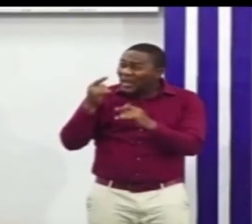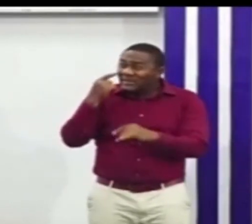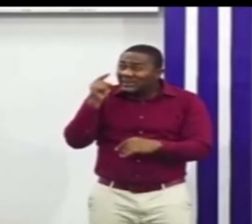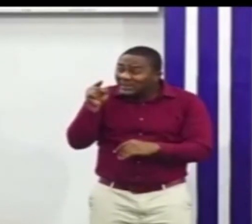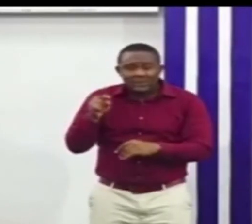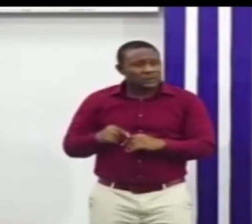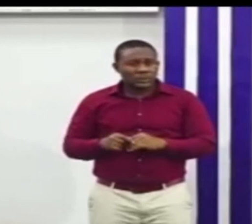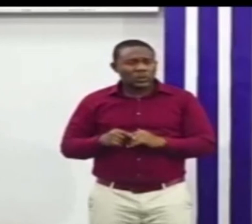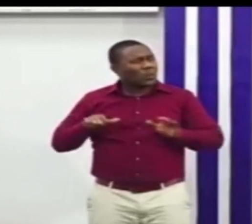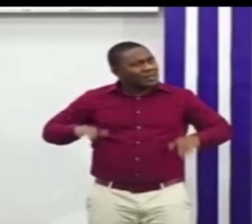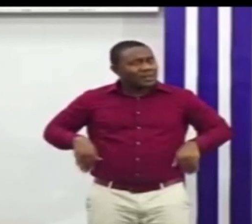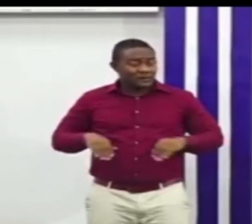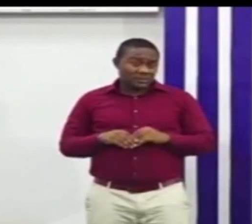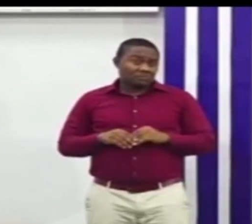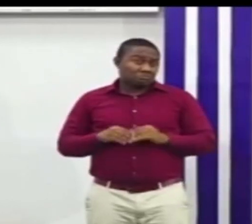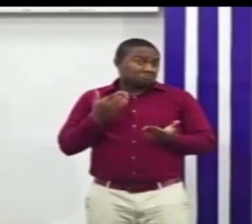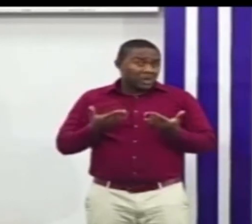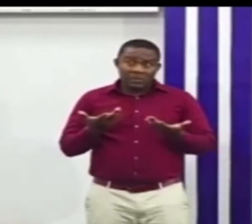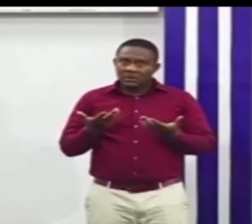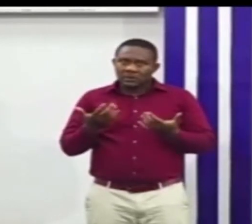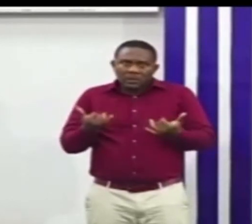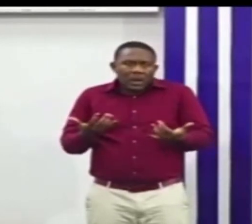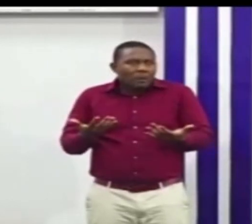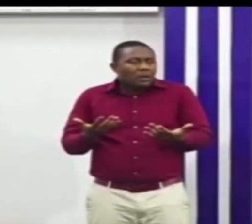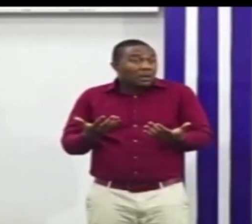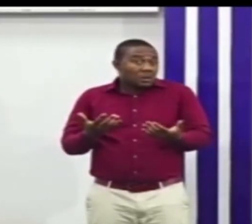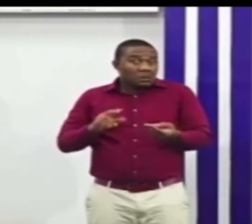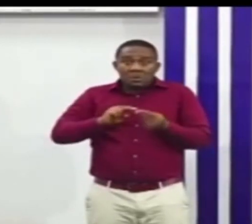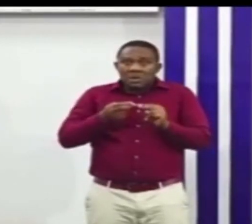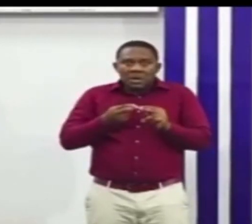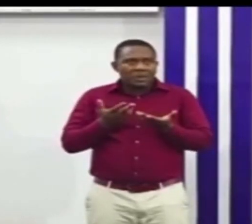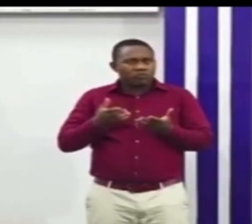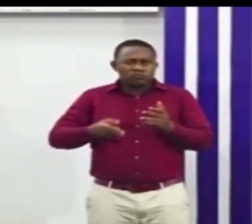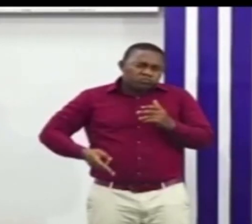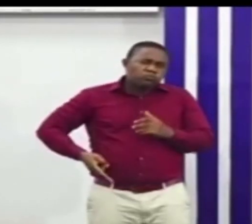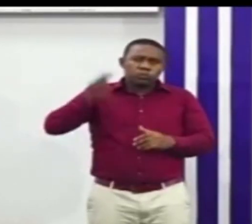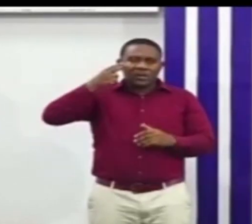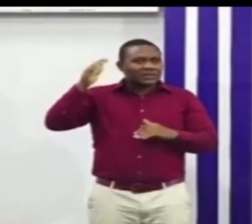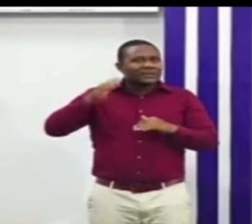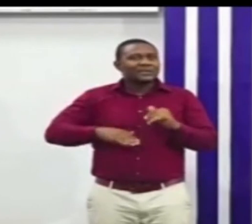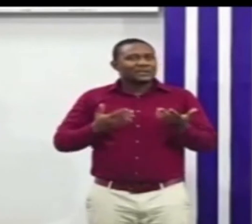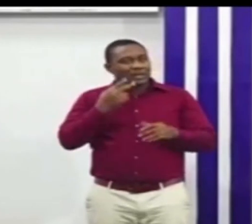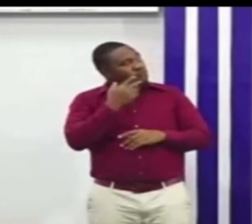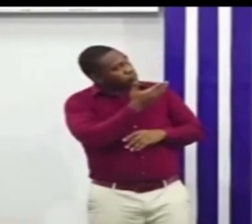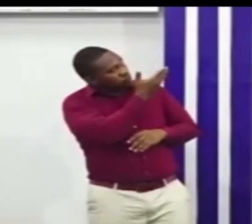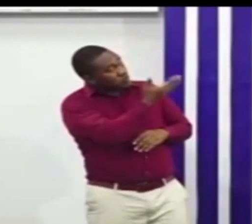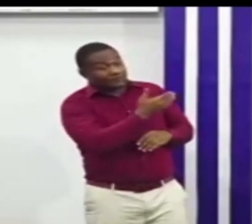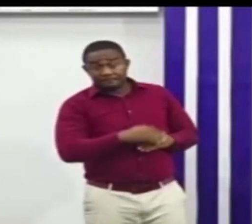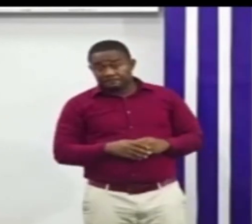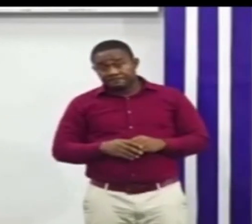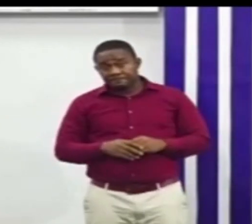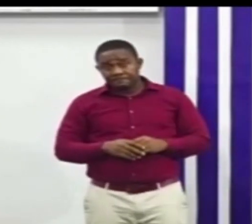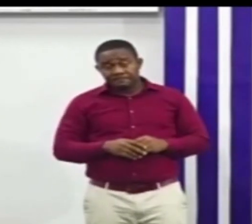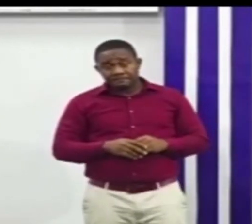burden of positive cases that we have would have been much and higher than this that you see here so